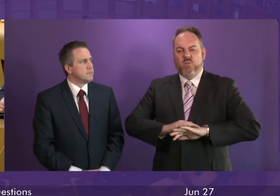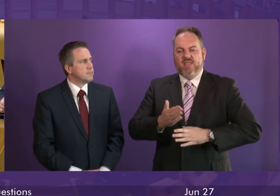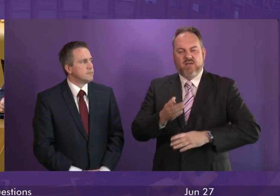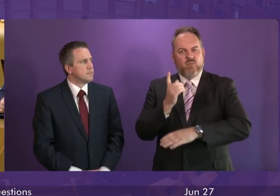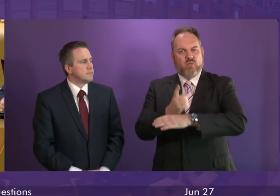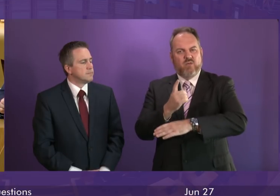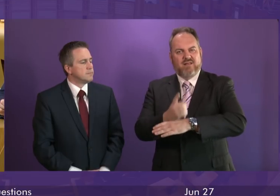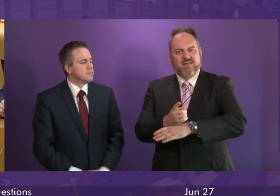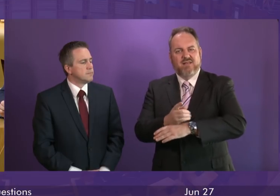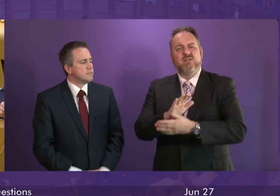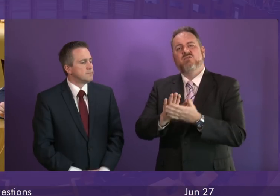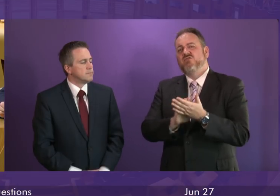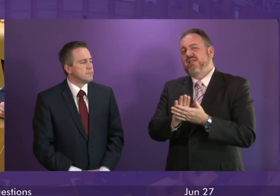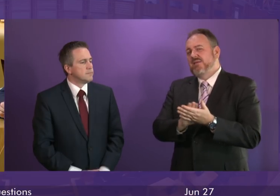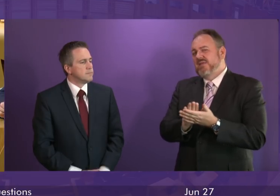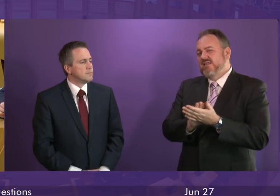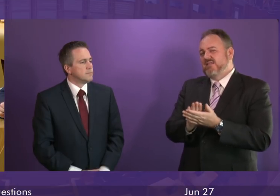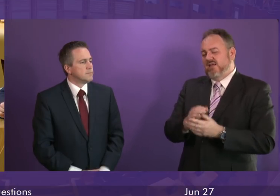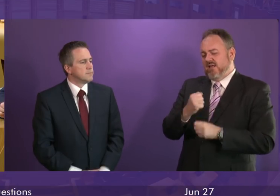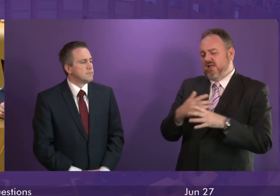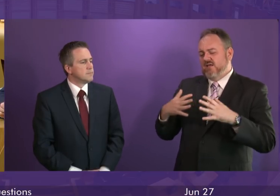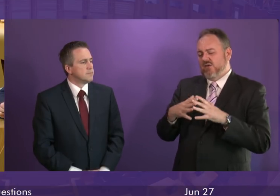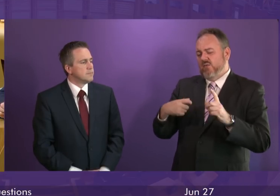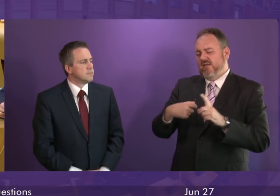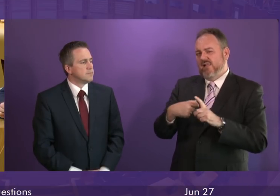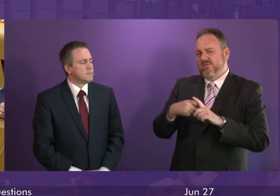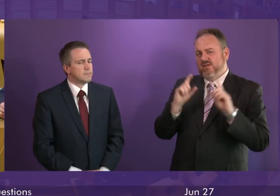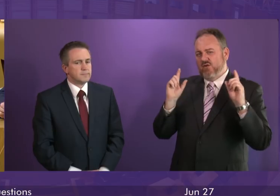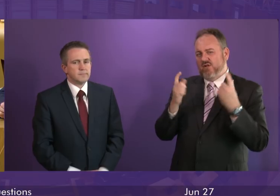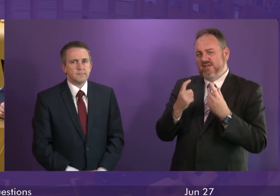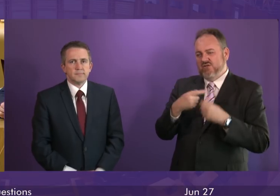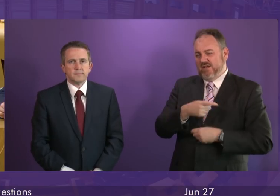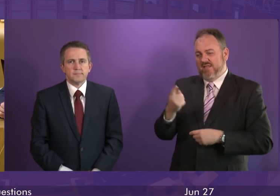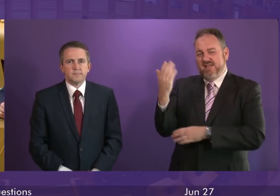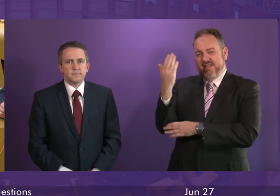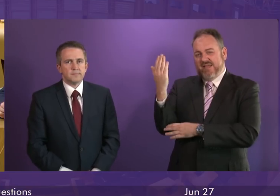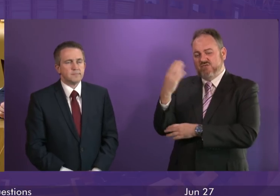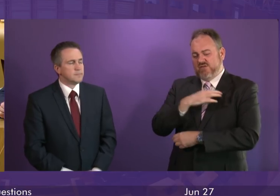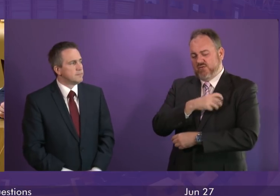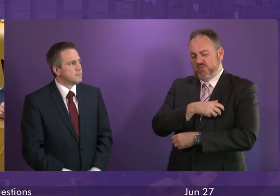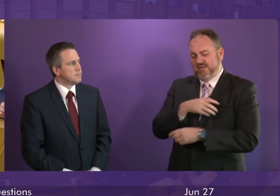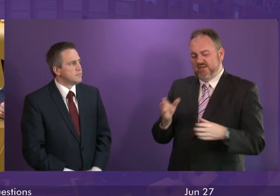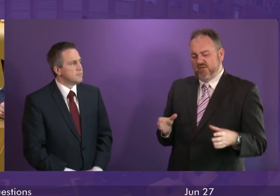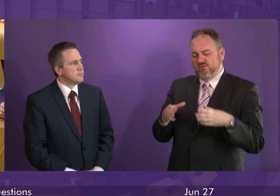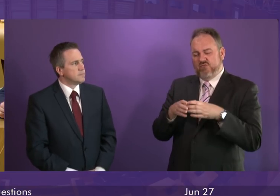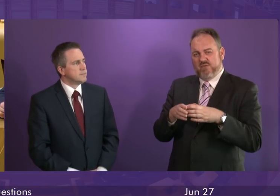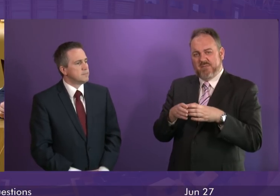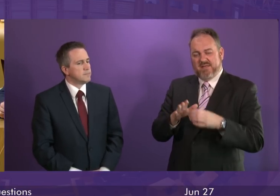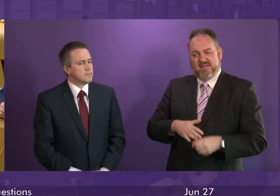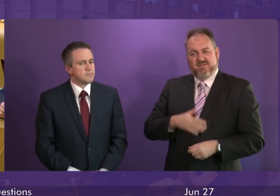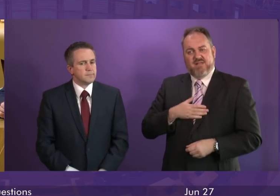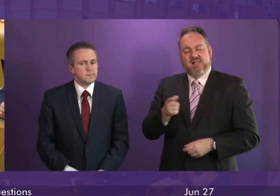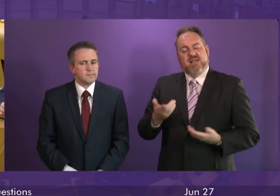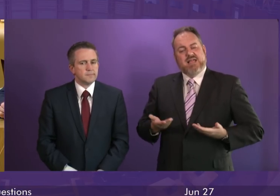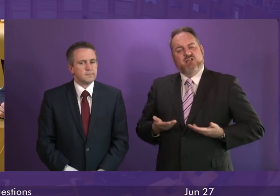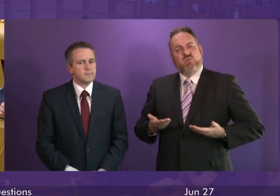Kelvin College. The unions, EIS, the Further Education Lecturers Association and UCU, consider the use